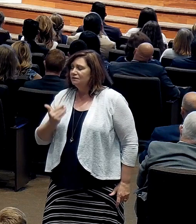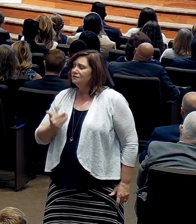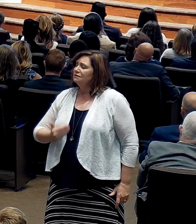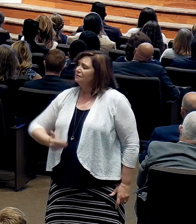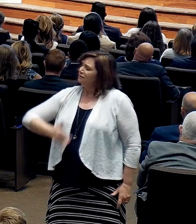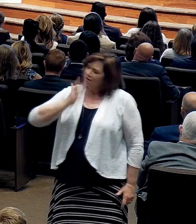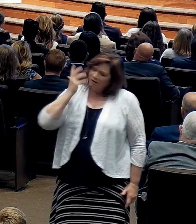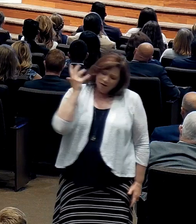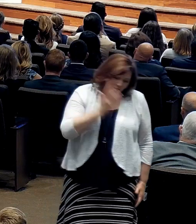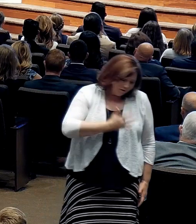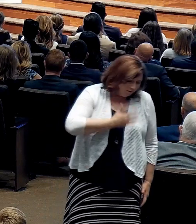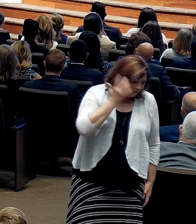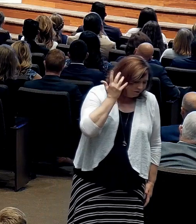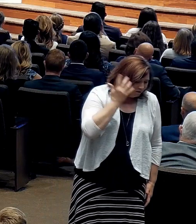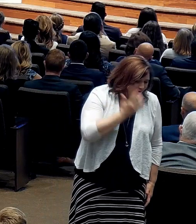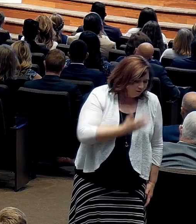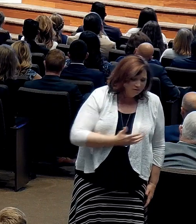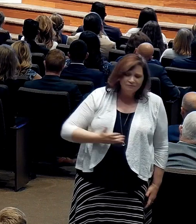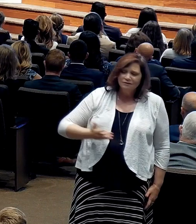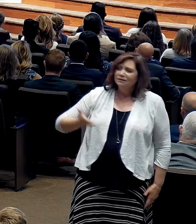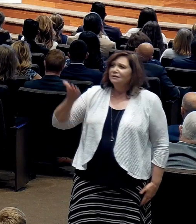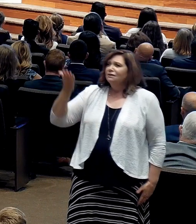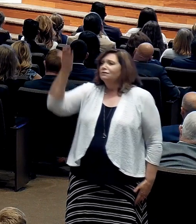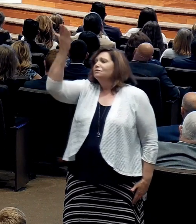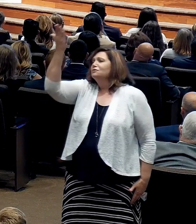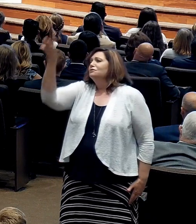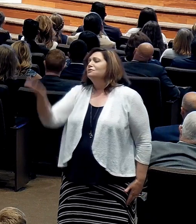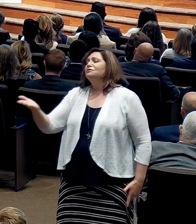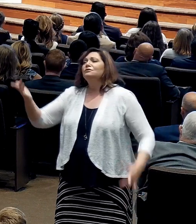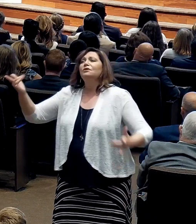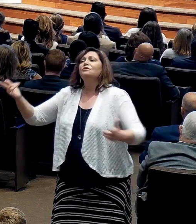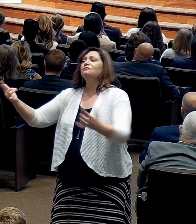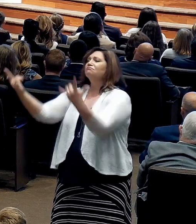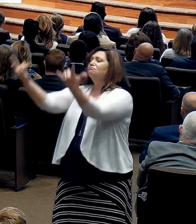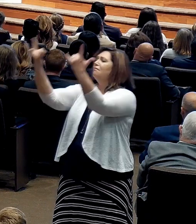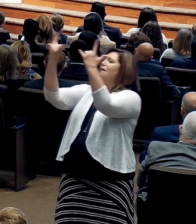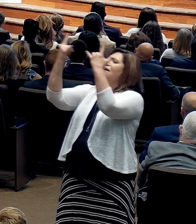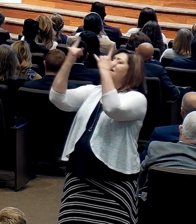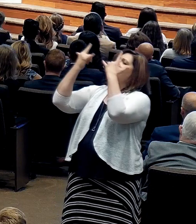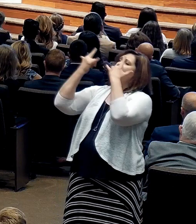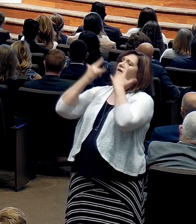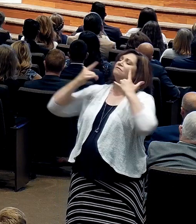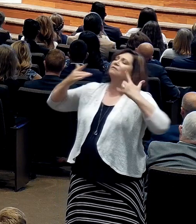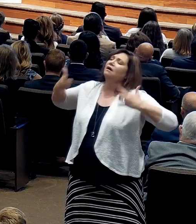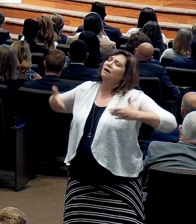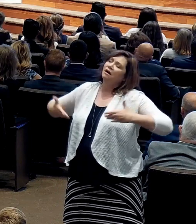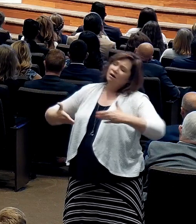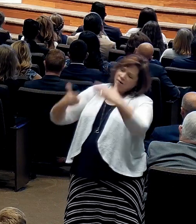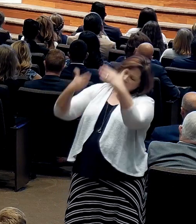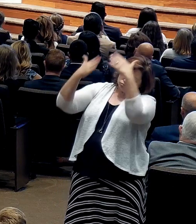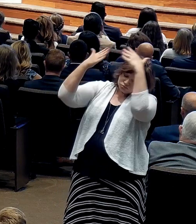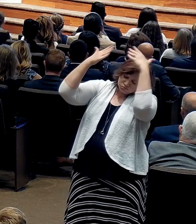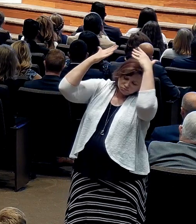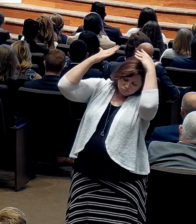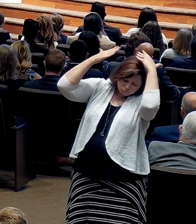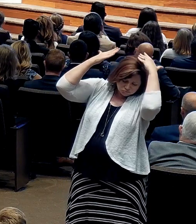Overwhelmed, I am overwhelmed, words are not enough